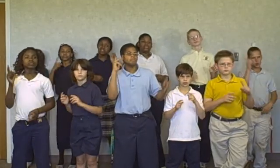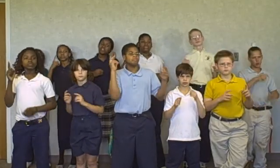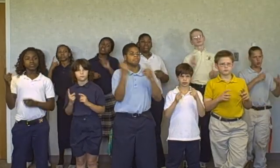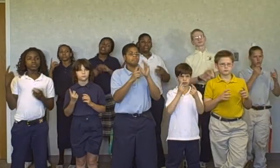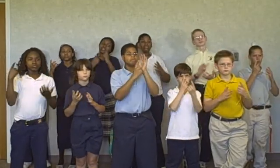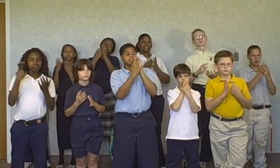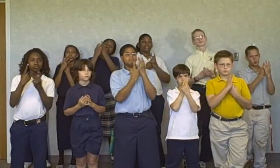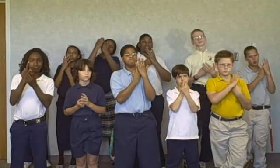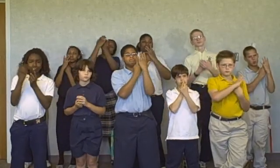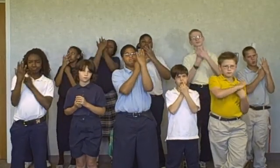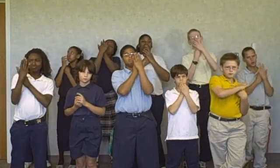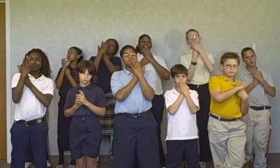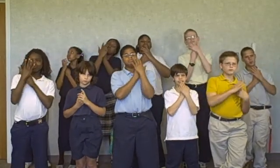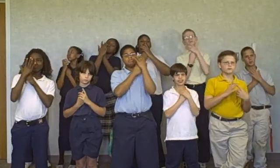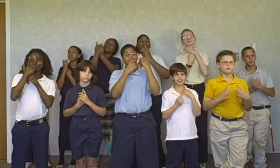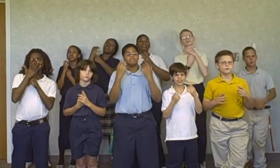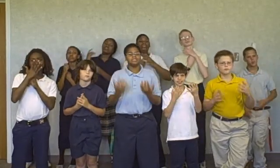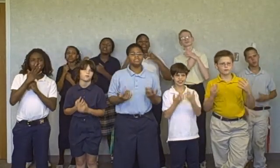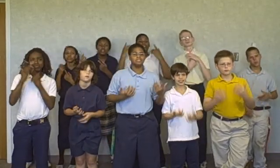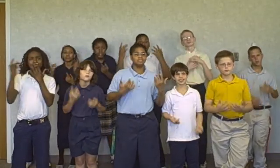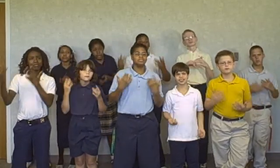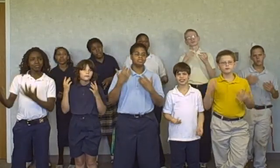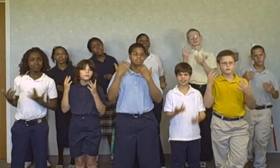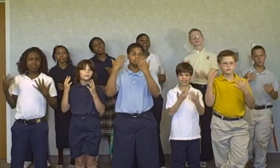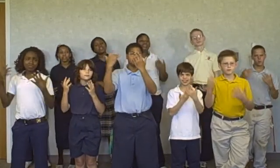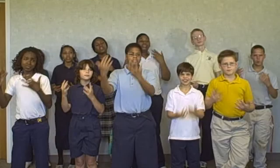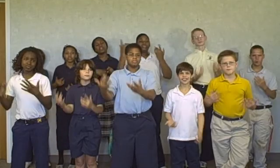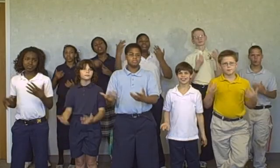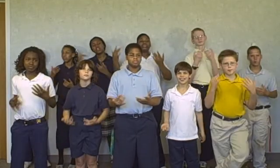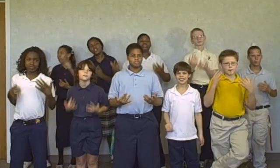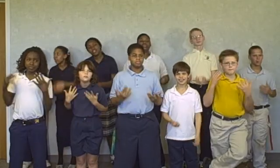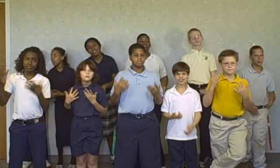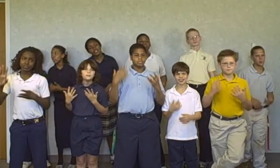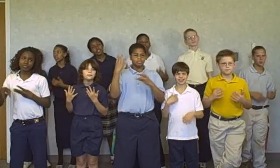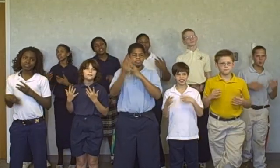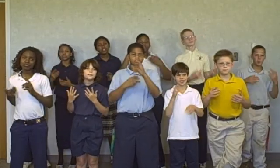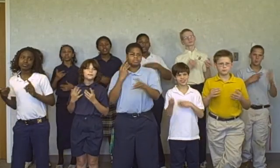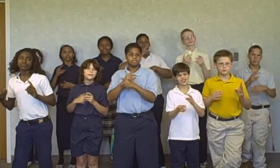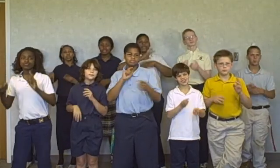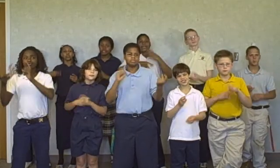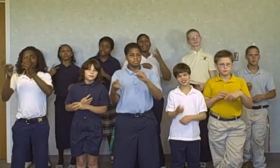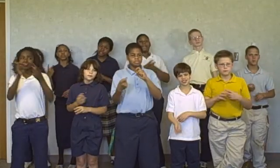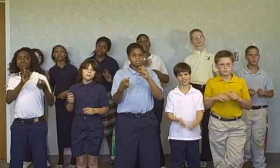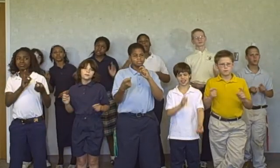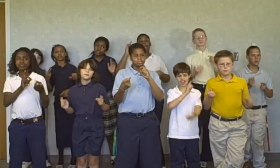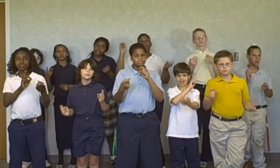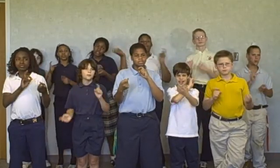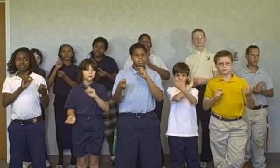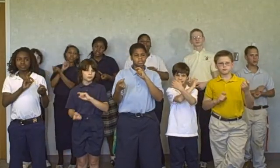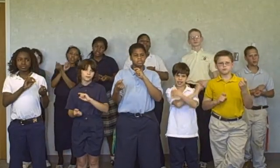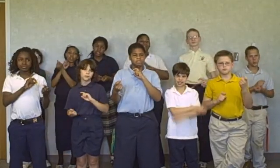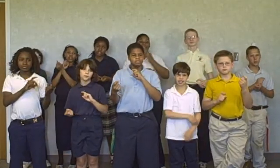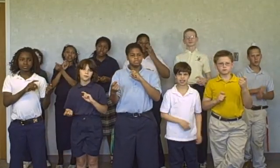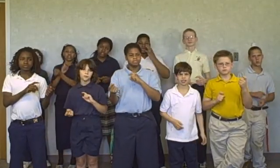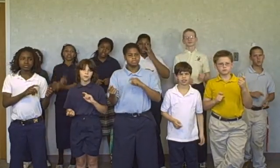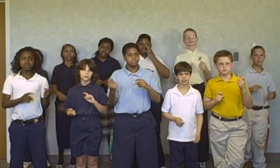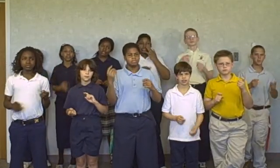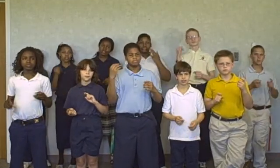at a distance. So we keep waiting, waiting, waiting on the world to change. Now